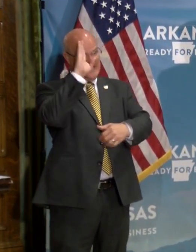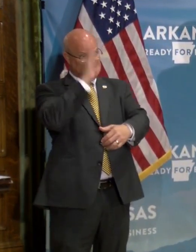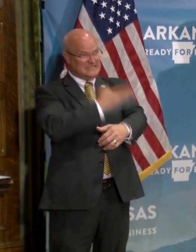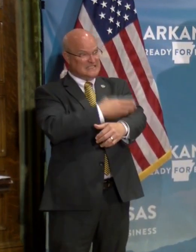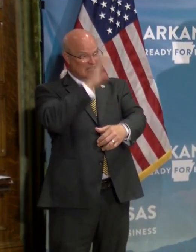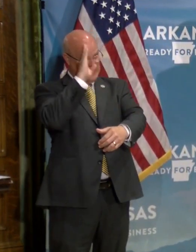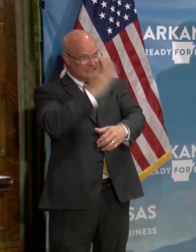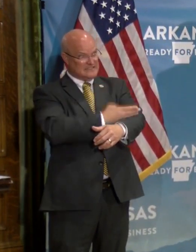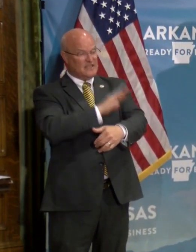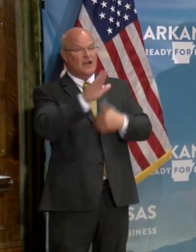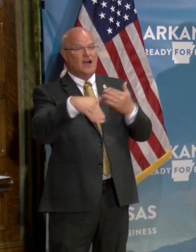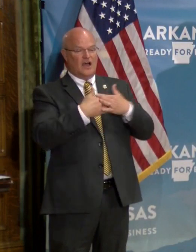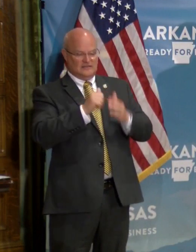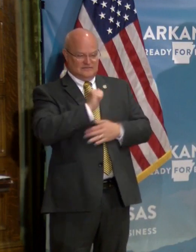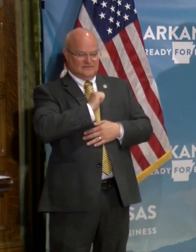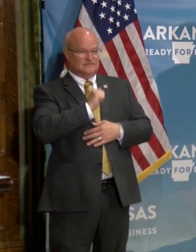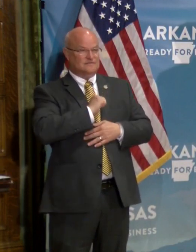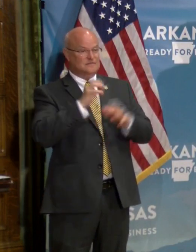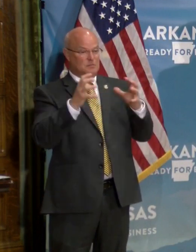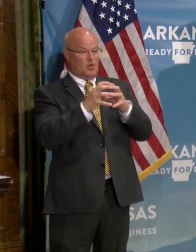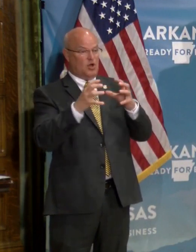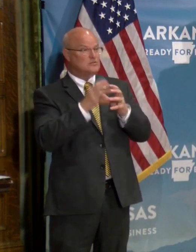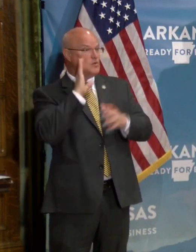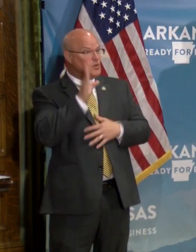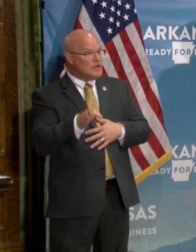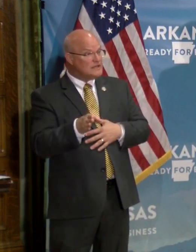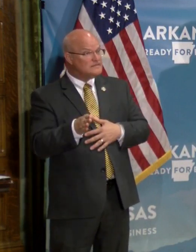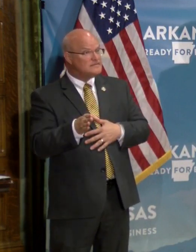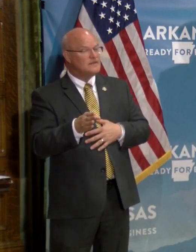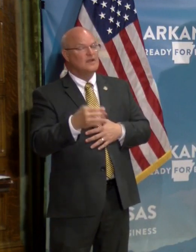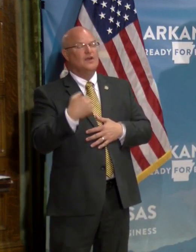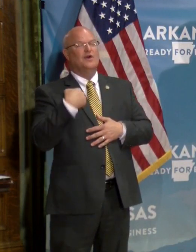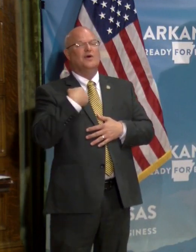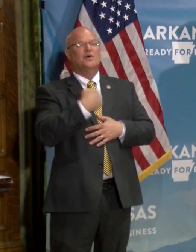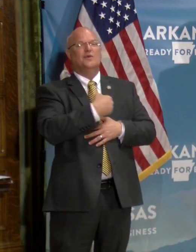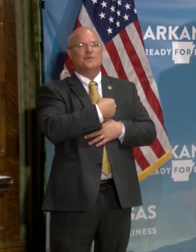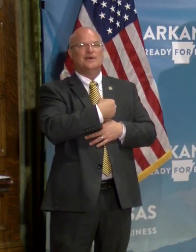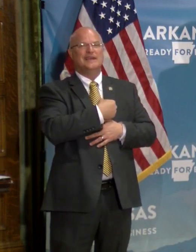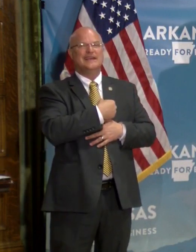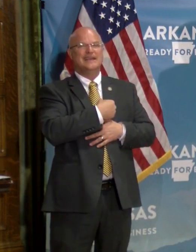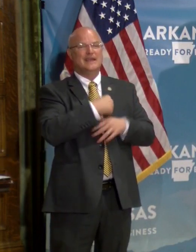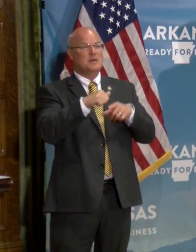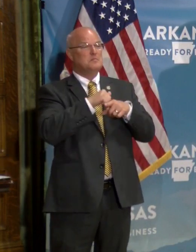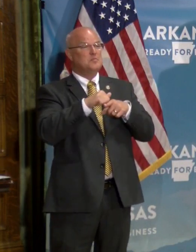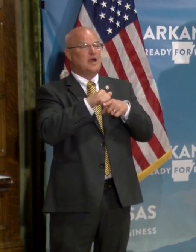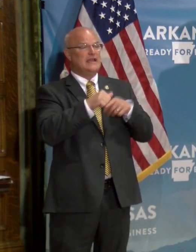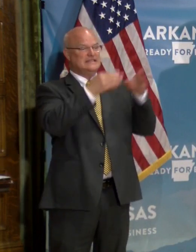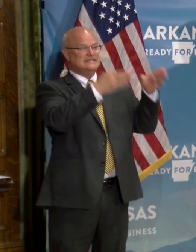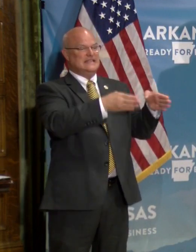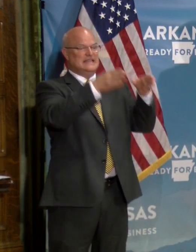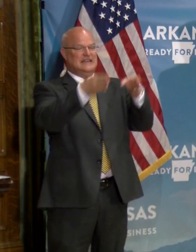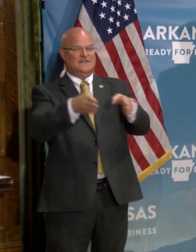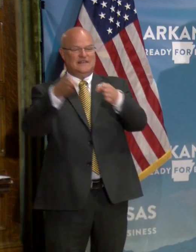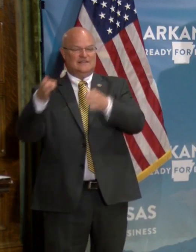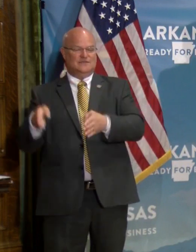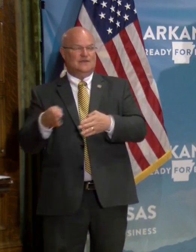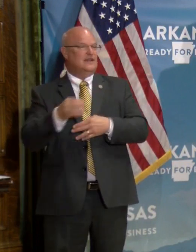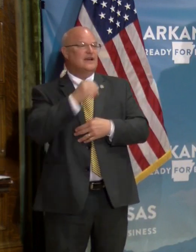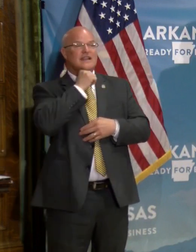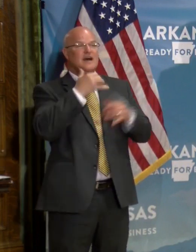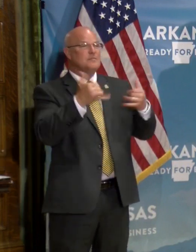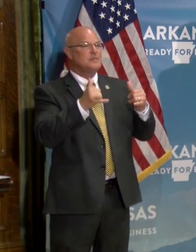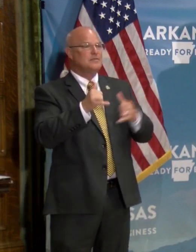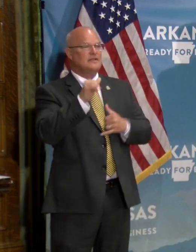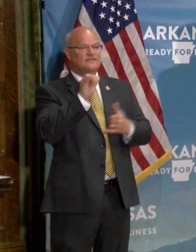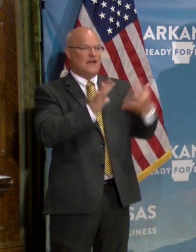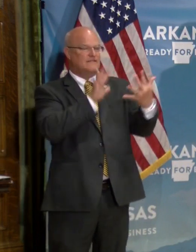We're all going to have our own individual balls. Uh, we're going to, uh, practice individually, and we're not going to be